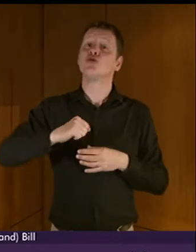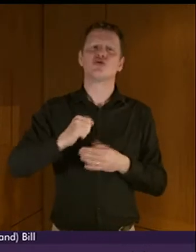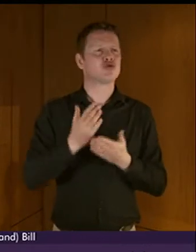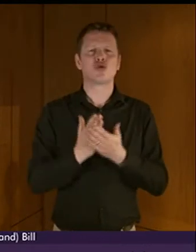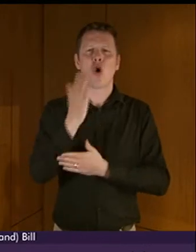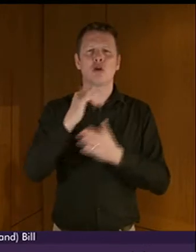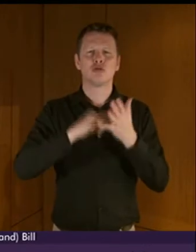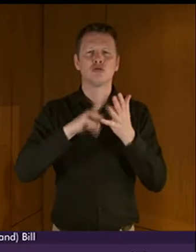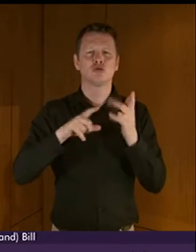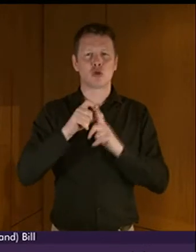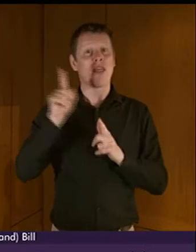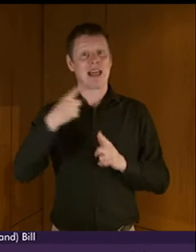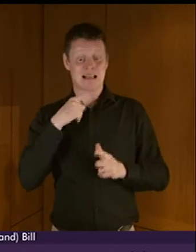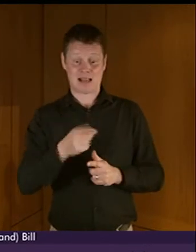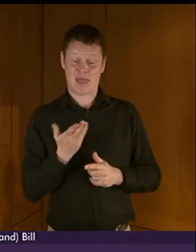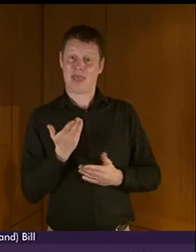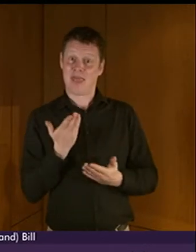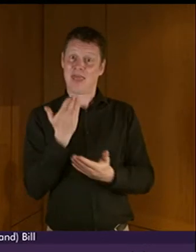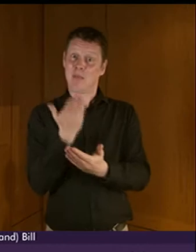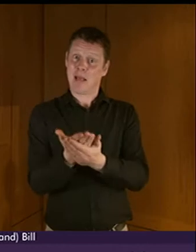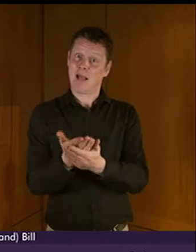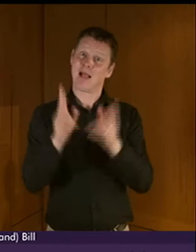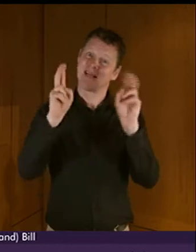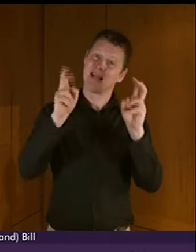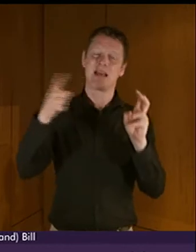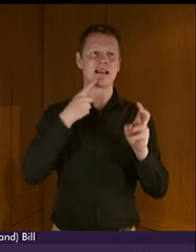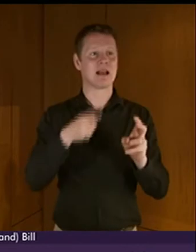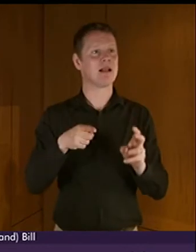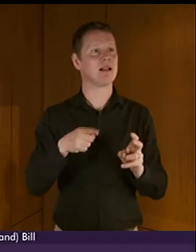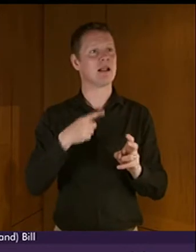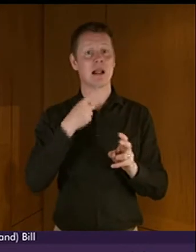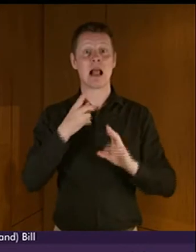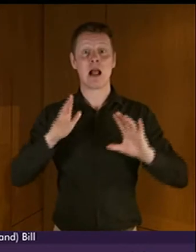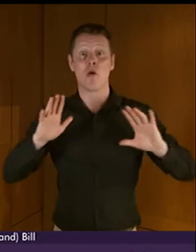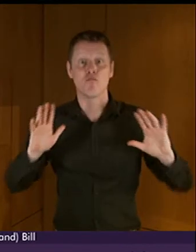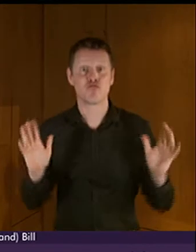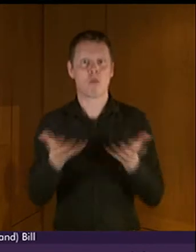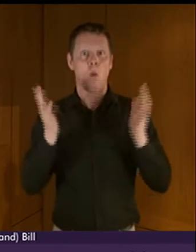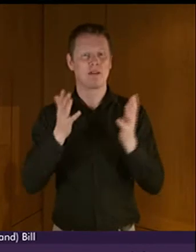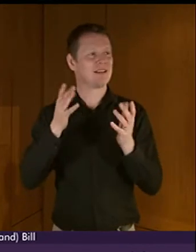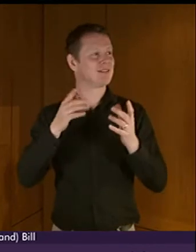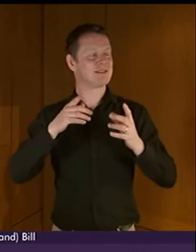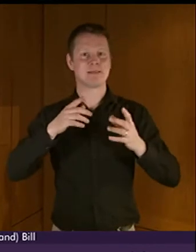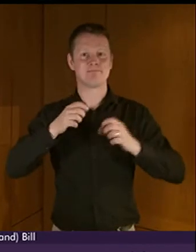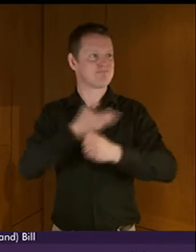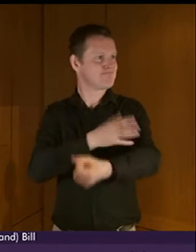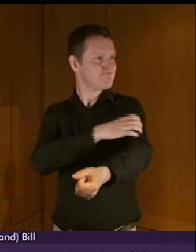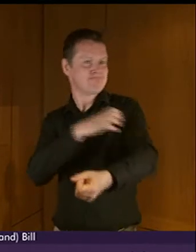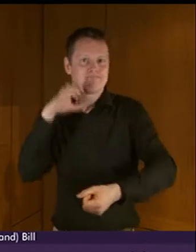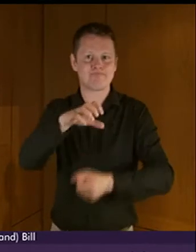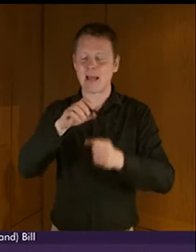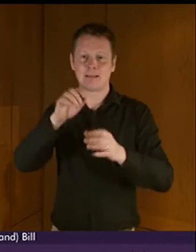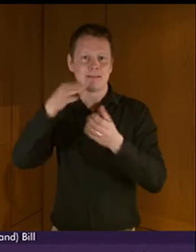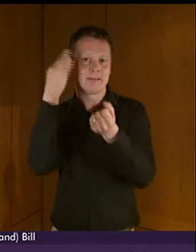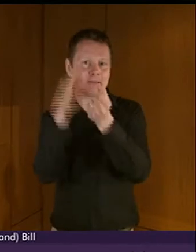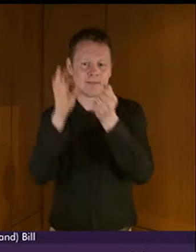Deafness described this bill as a promoting and enabling catalyst. I agree with them. This bill